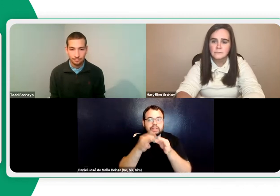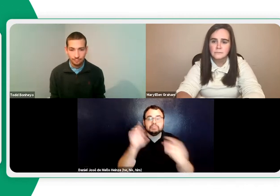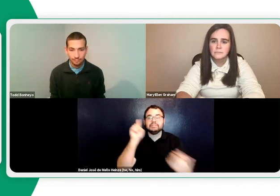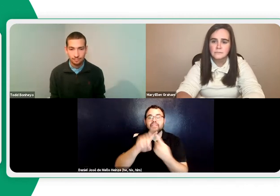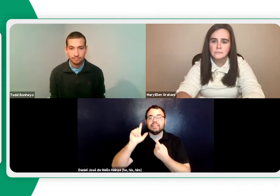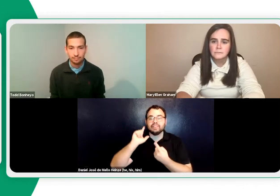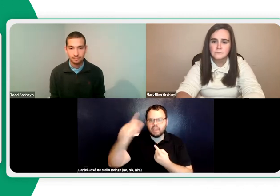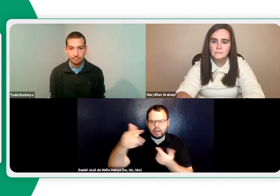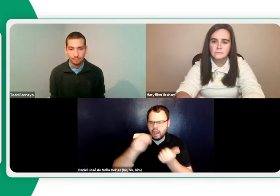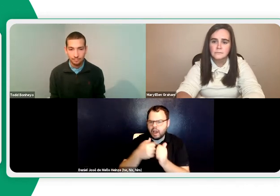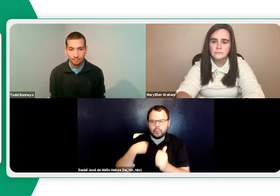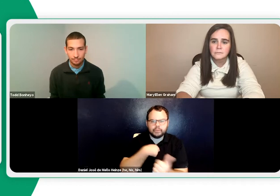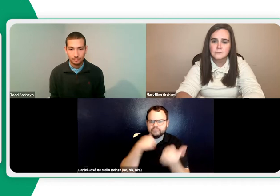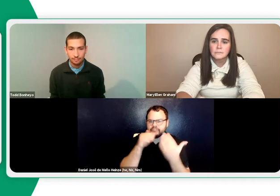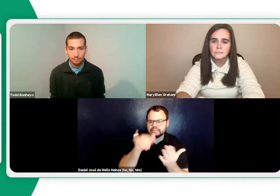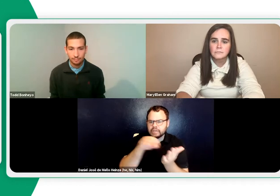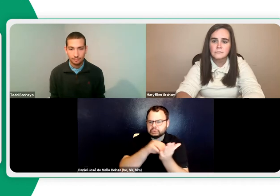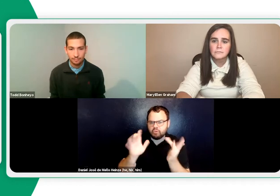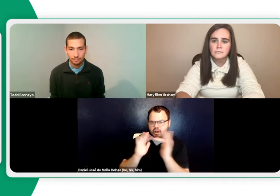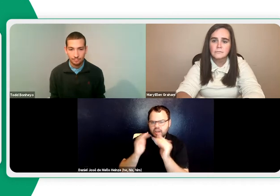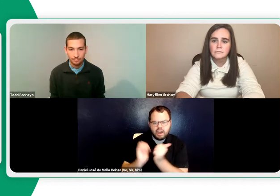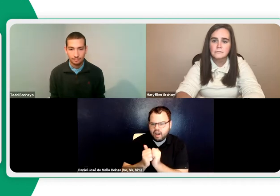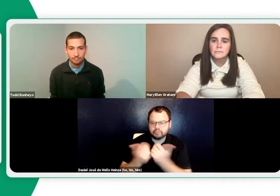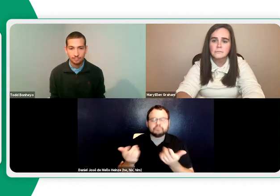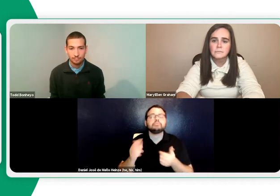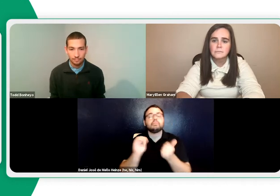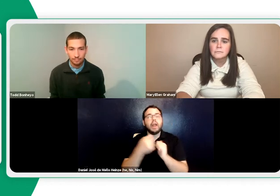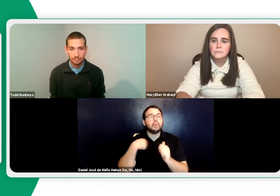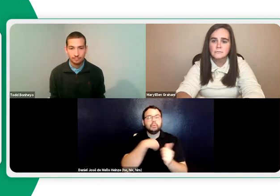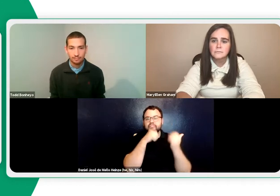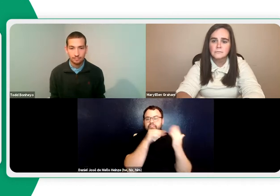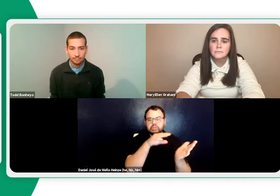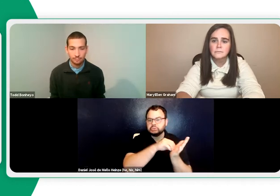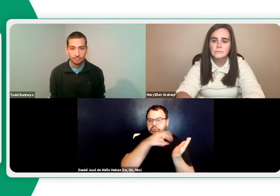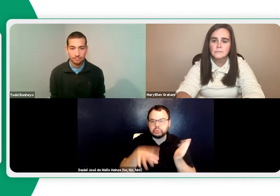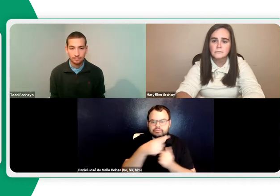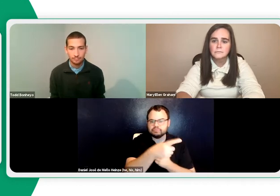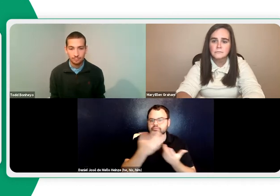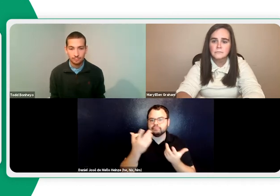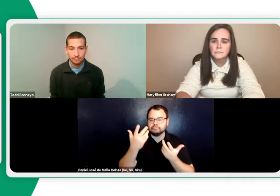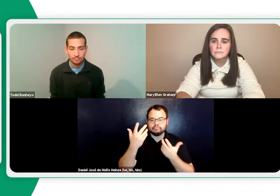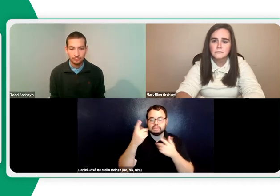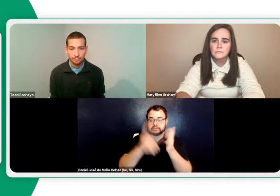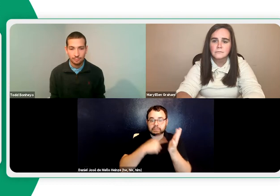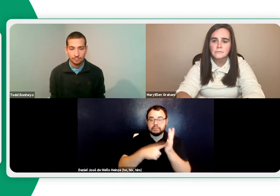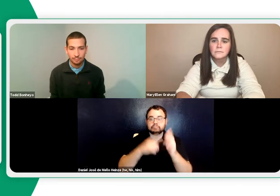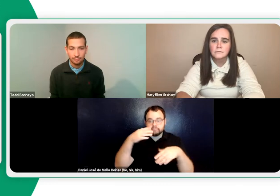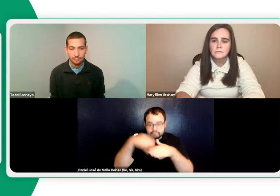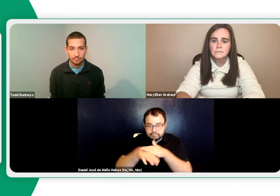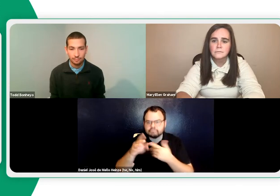come from homes where there's no sign language in the home. They haven't had any exposure to sign language either at home.